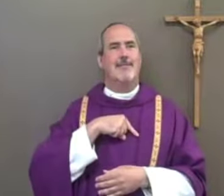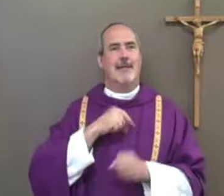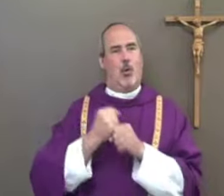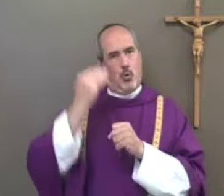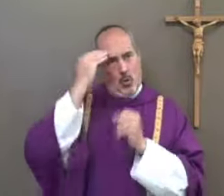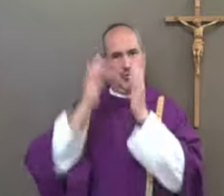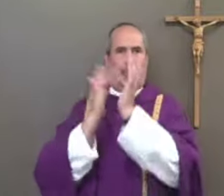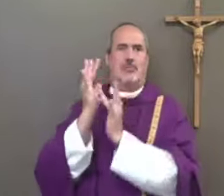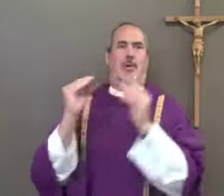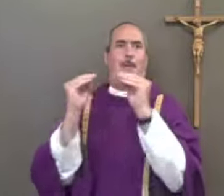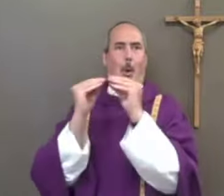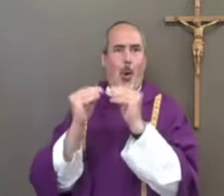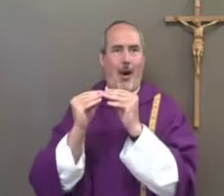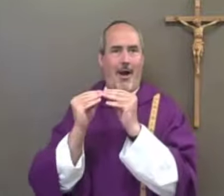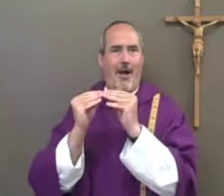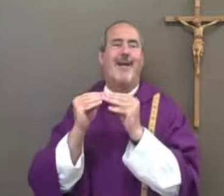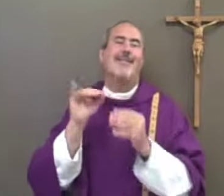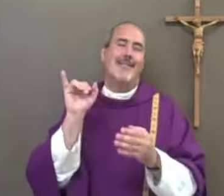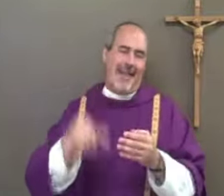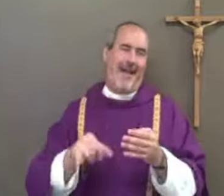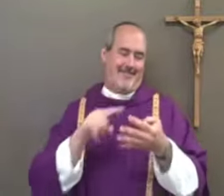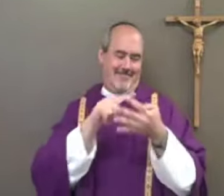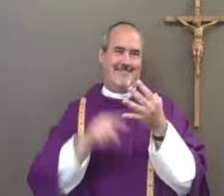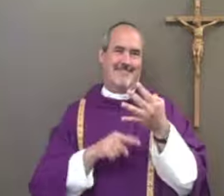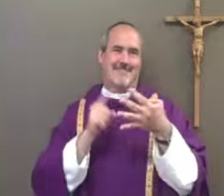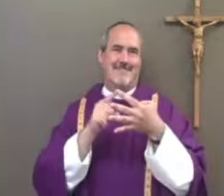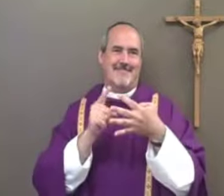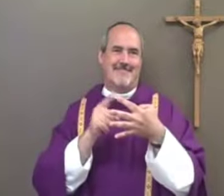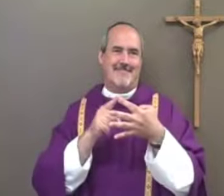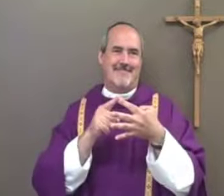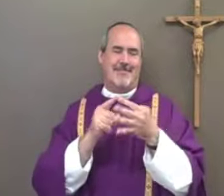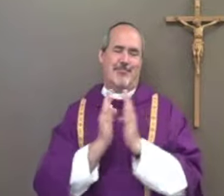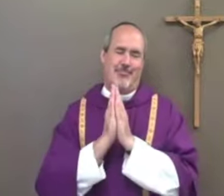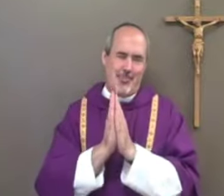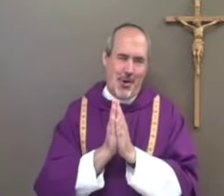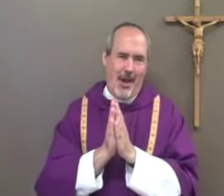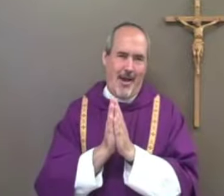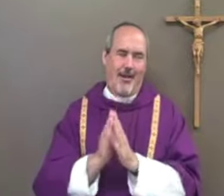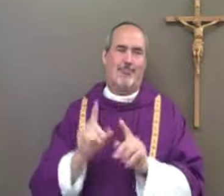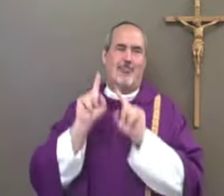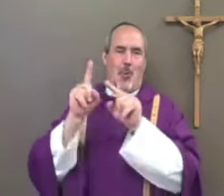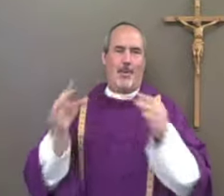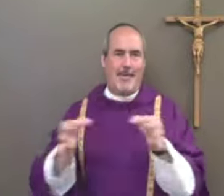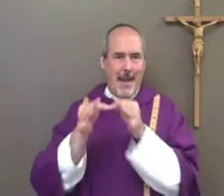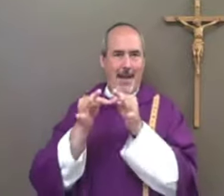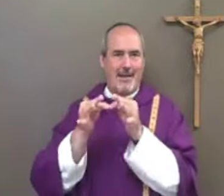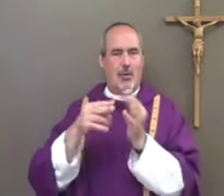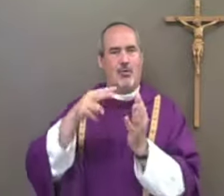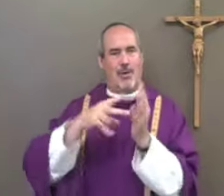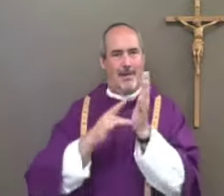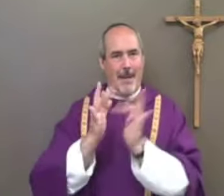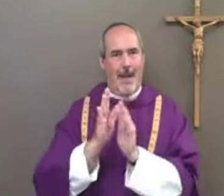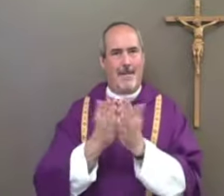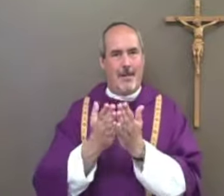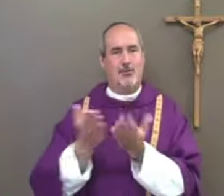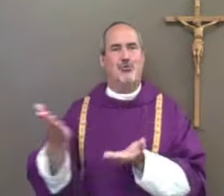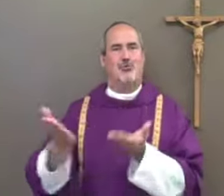for us to get to know Jesus more. And we do that by doing those four things, praying, going to Mass,